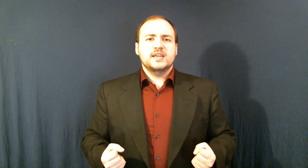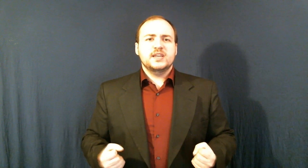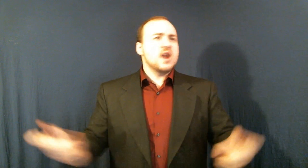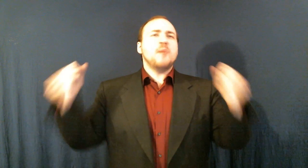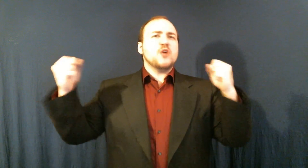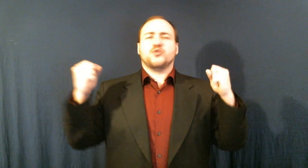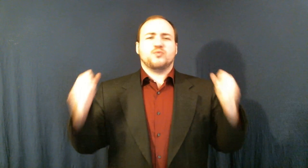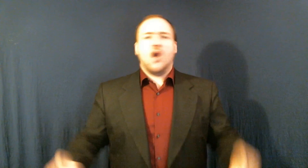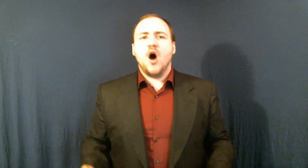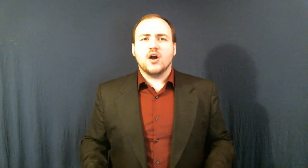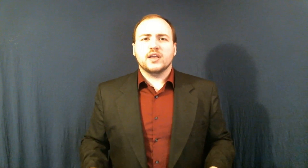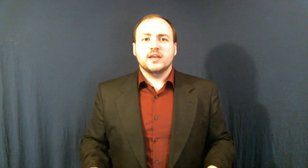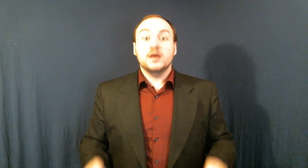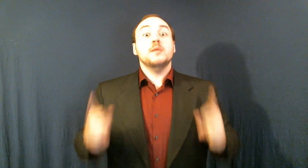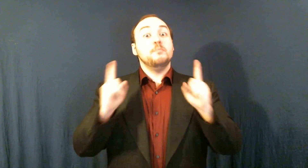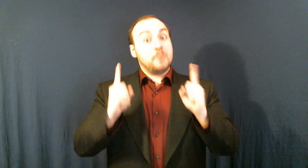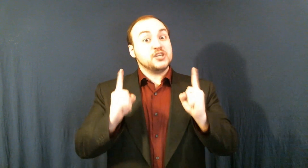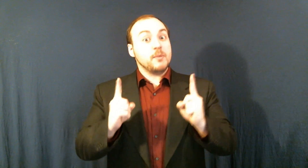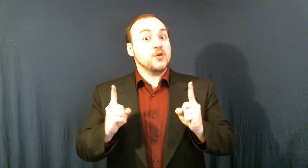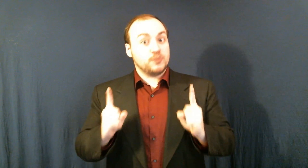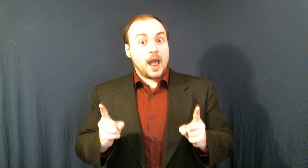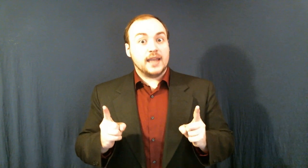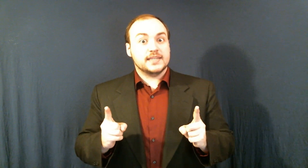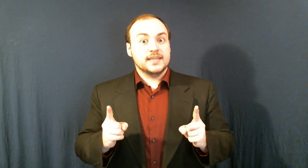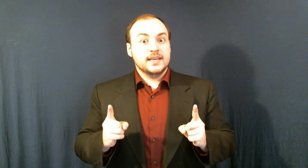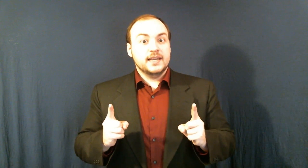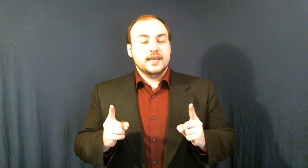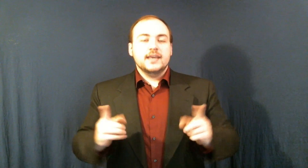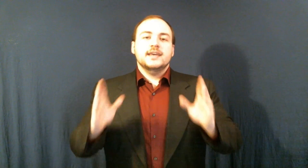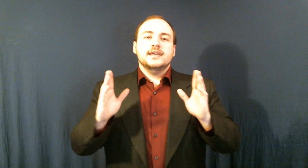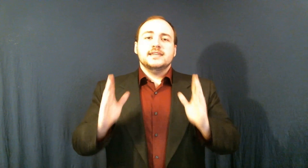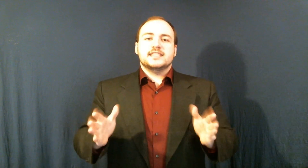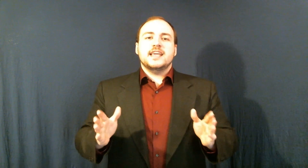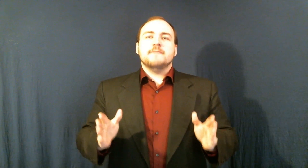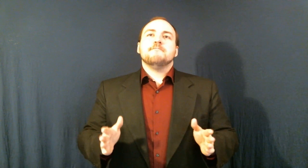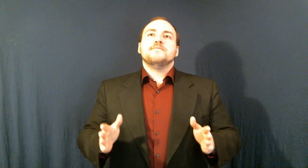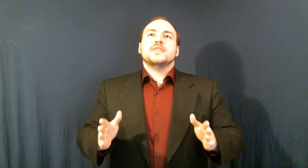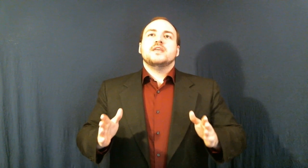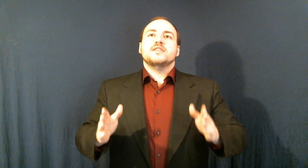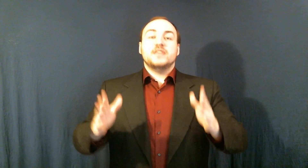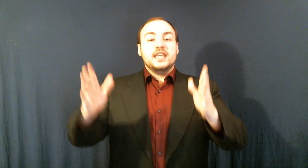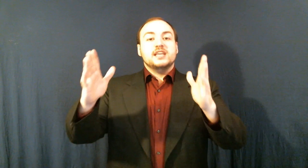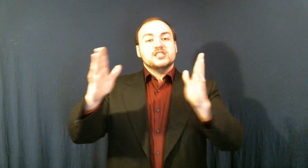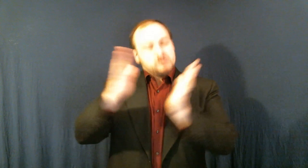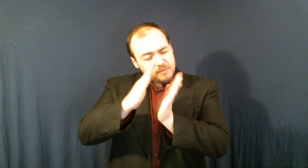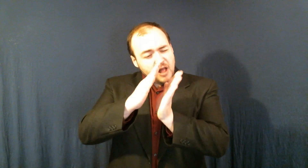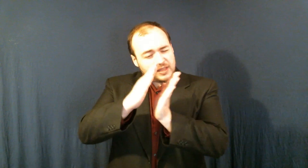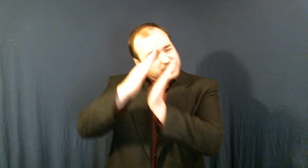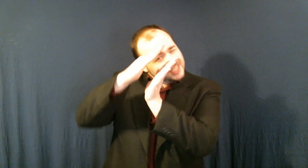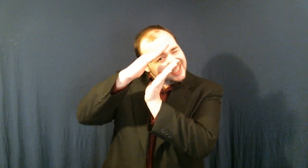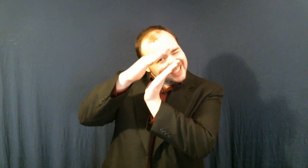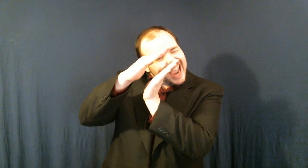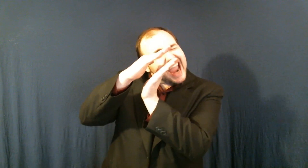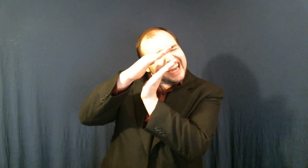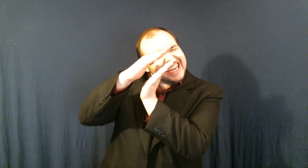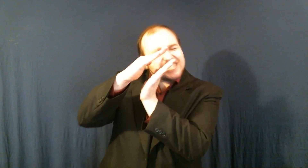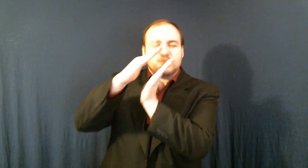You're both wrong. But you're both right. You see, the smallest, the tiniest